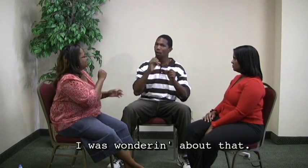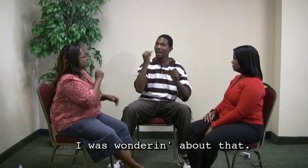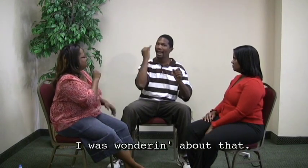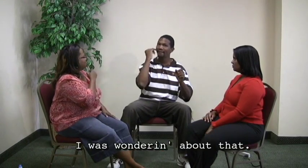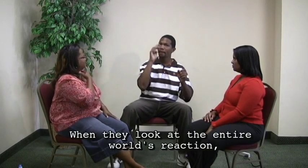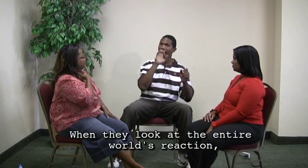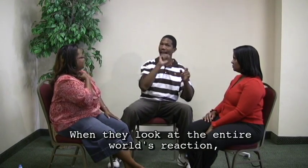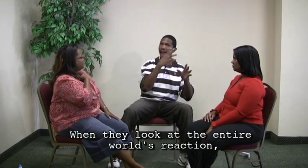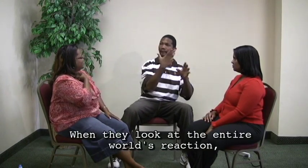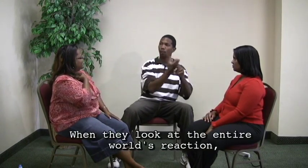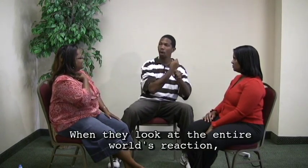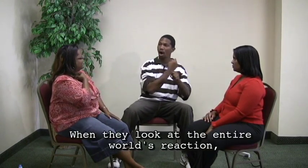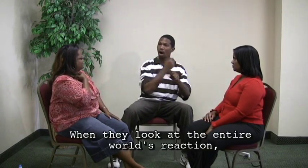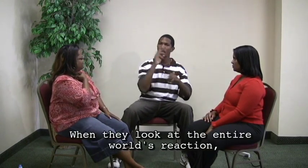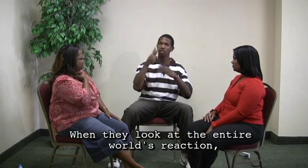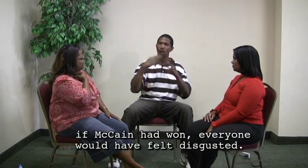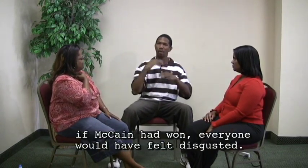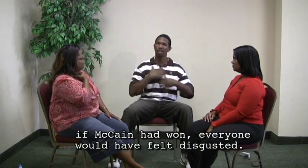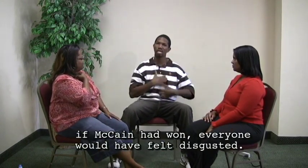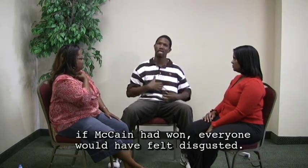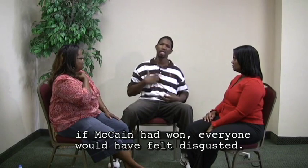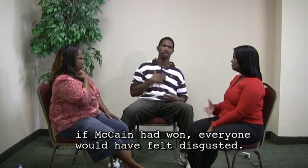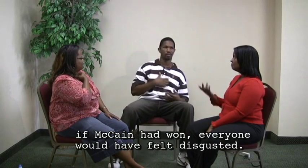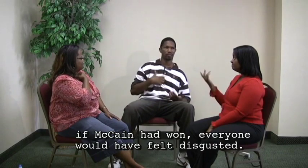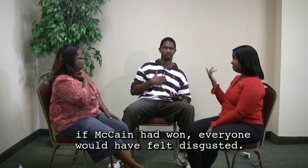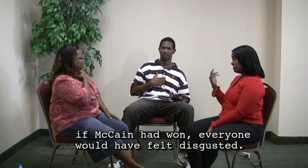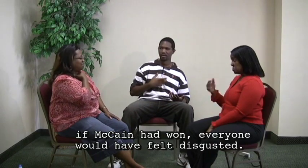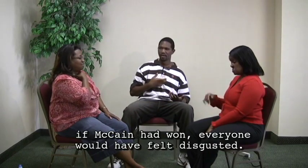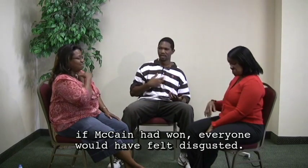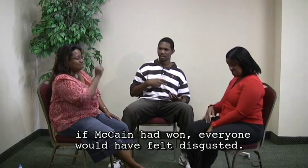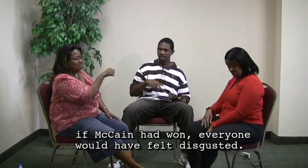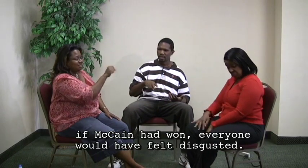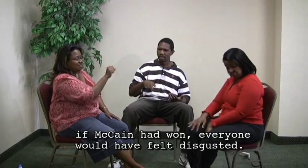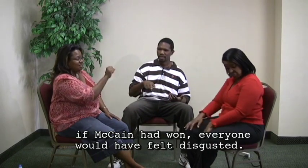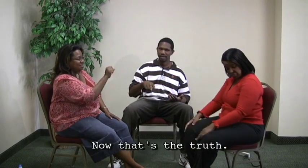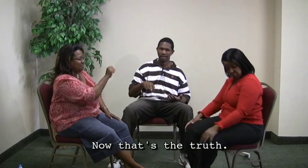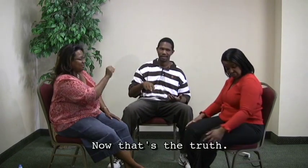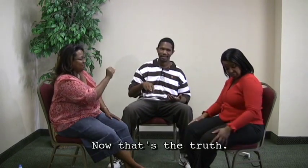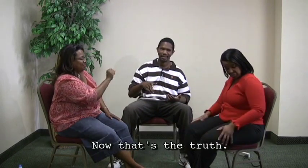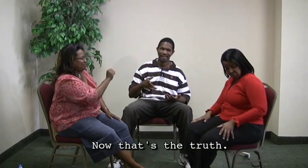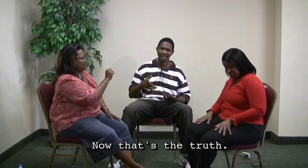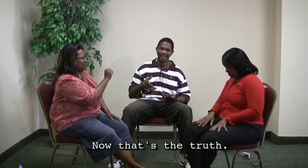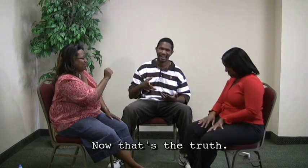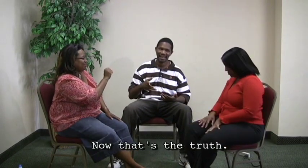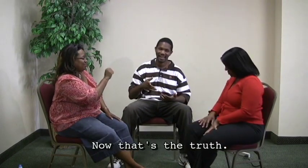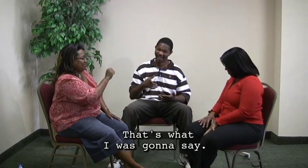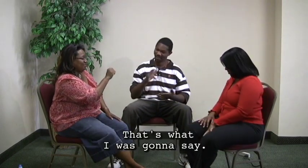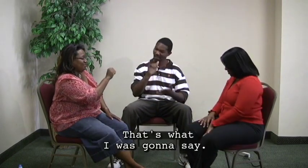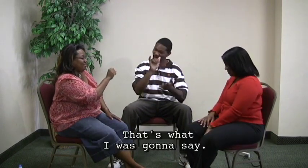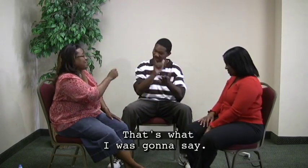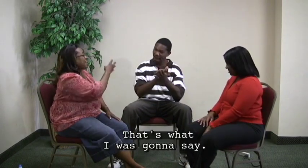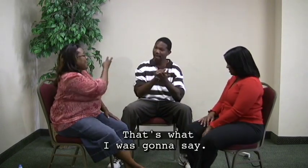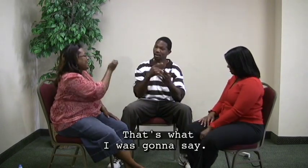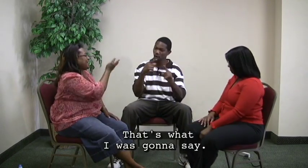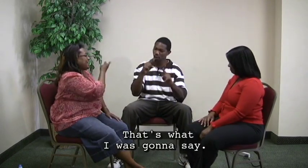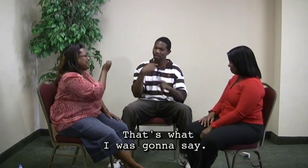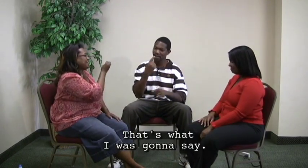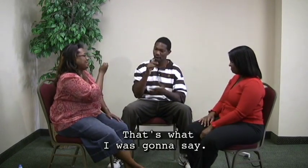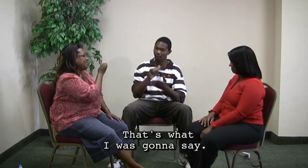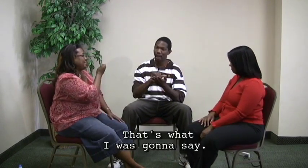And when they look at the entire world's reaction, if McCain had won, everyone would have felt disgusted. Now, that's the truth. That's what I was going to